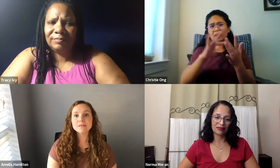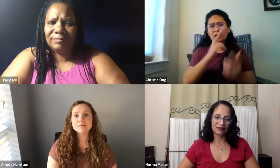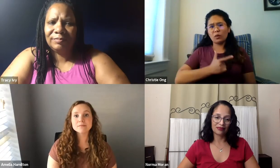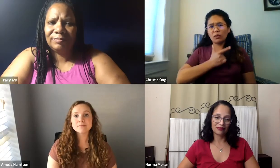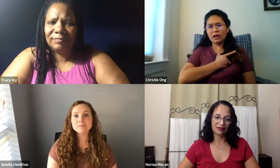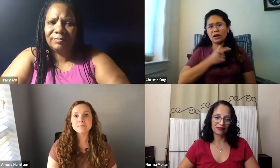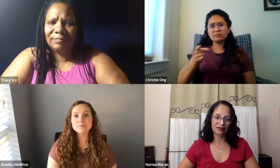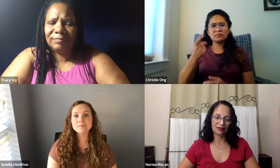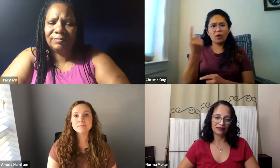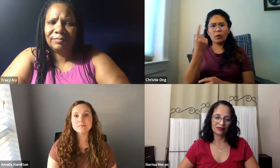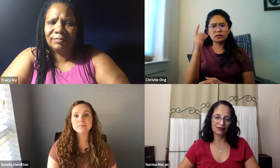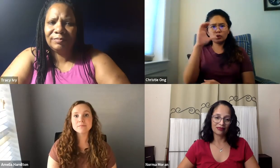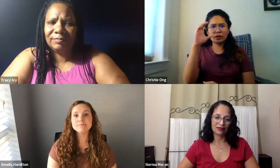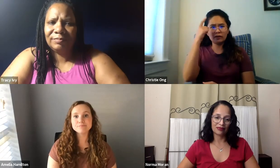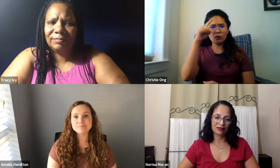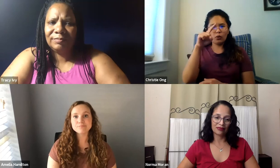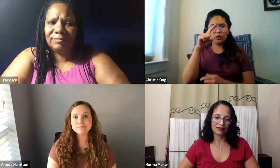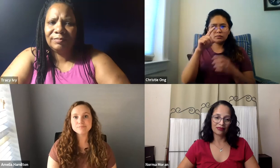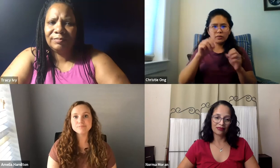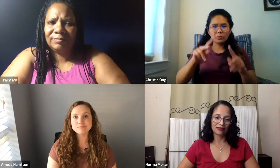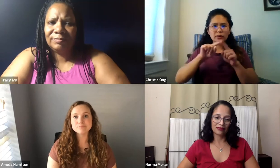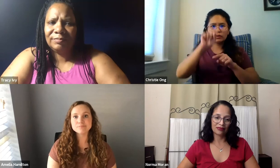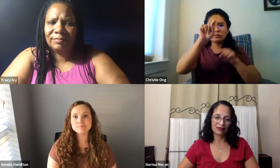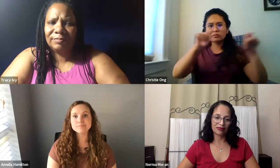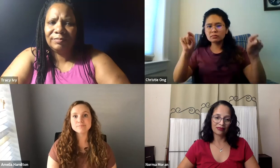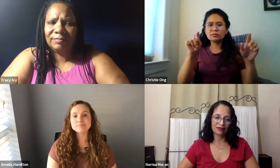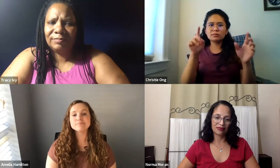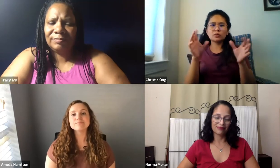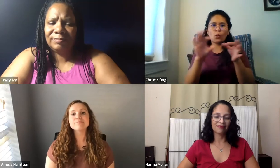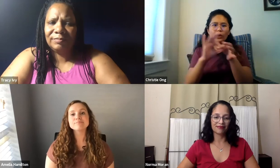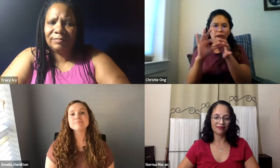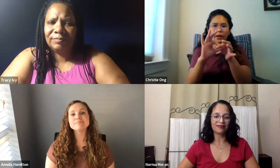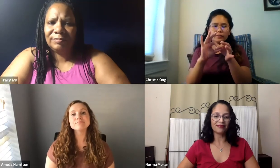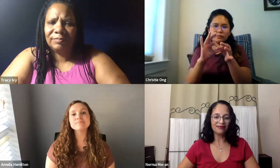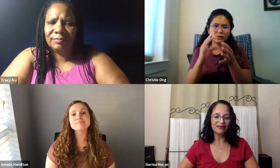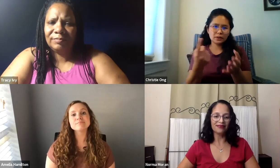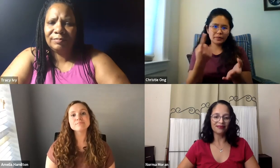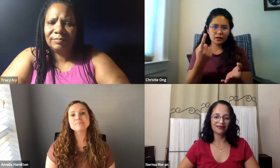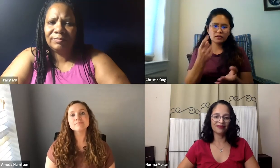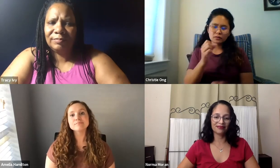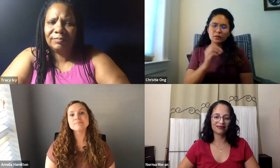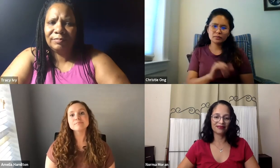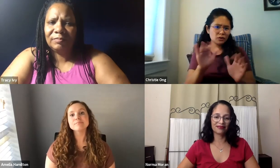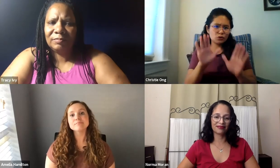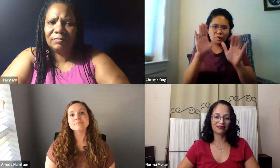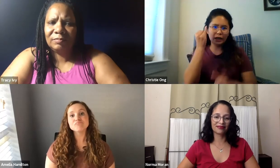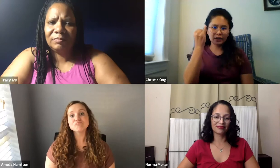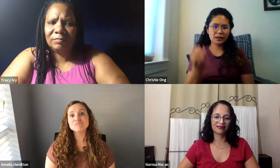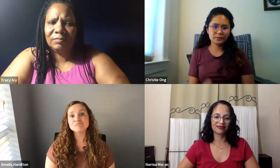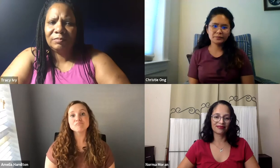And if you know of any students, definitely contact Lorian, because she'd be able to coordinate and connect them with the right people